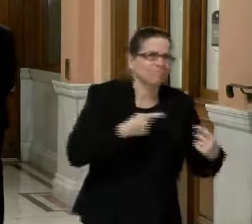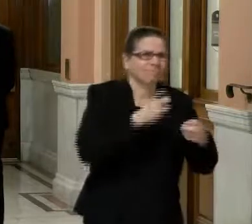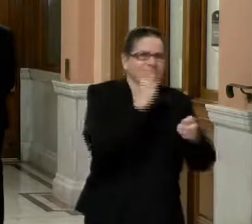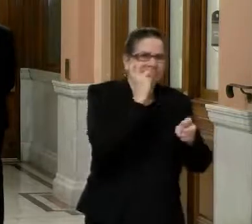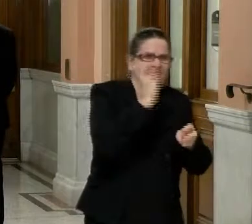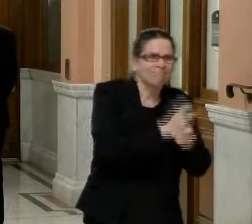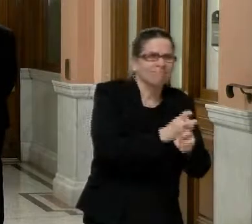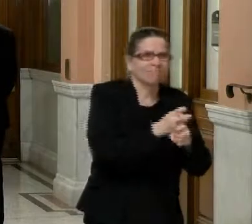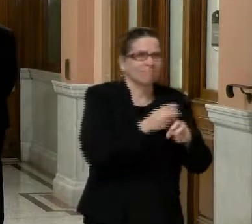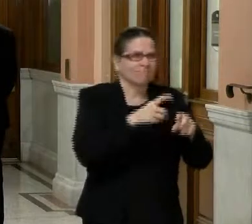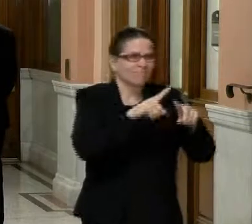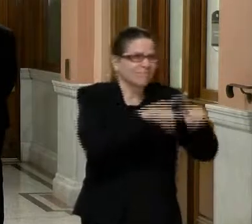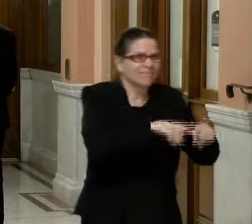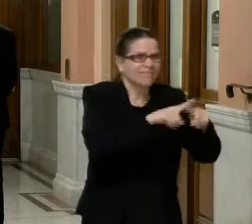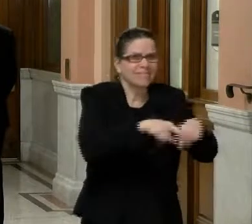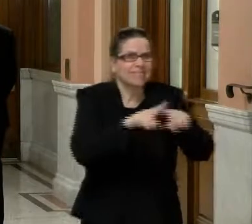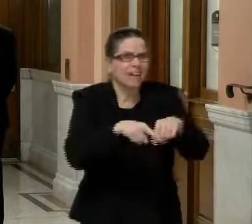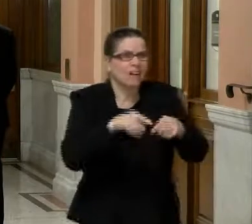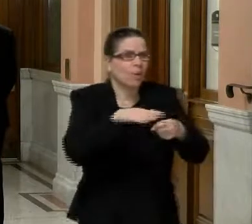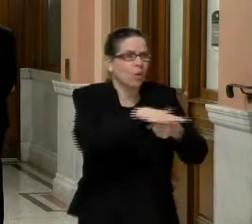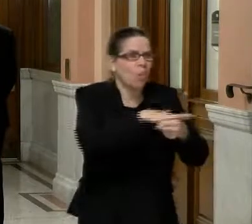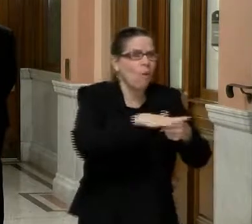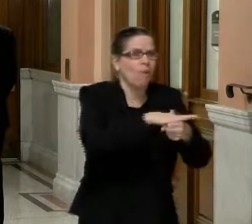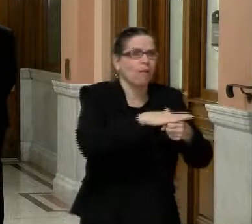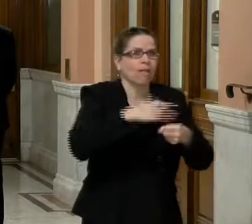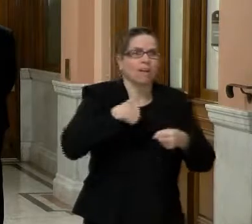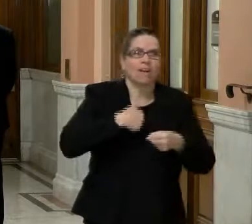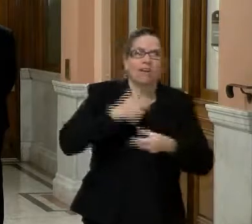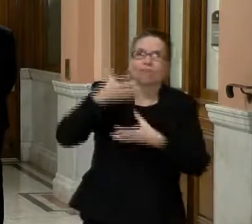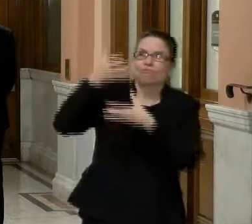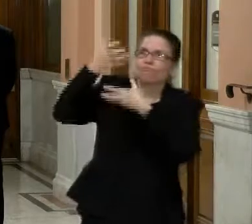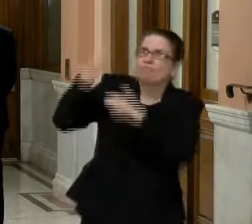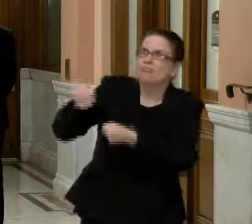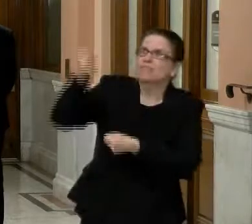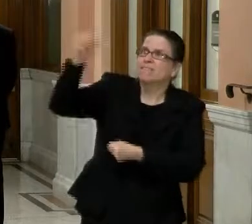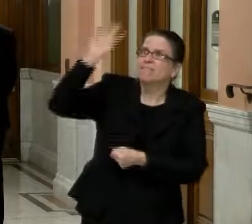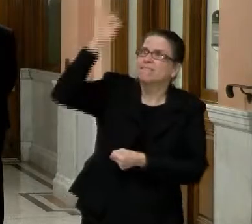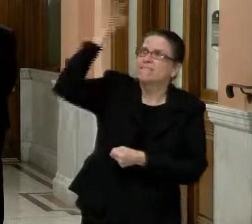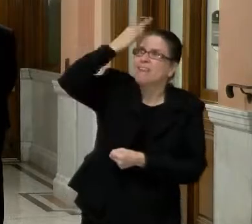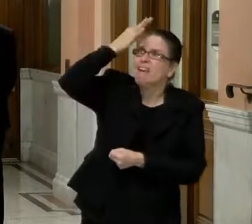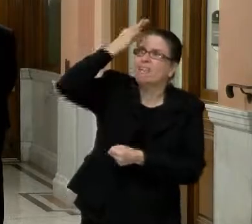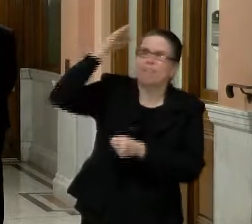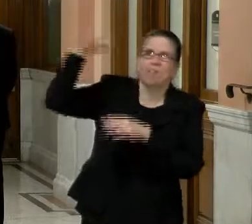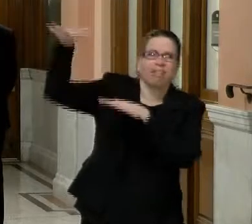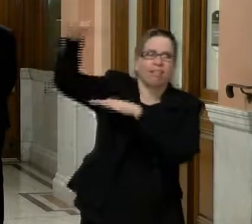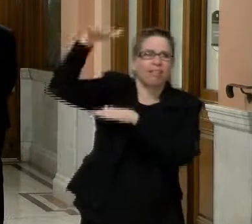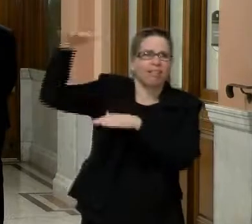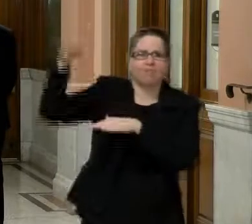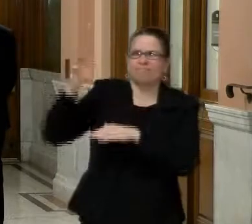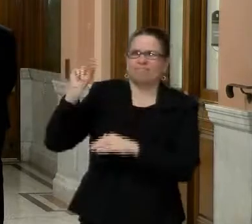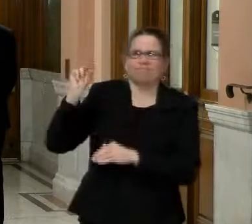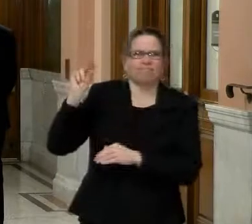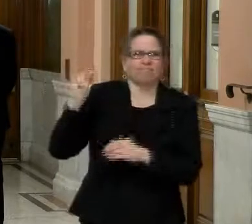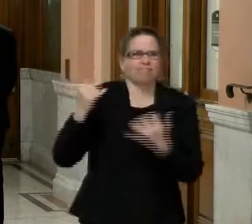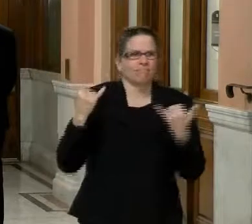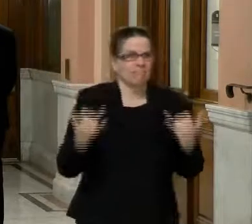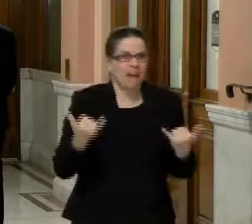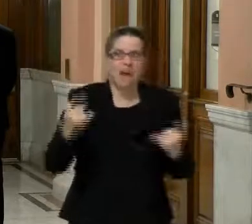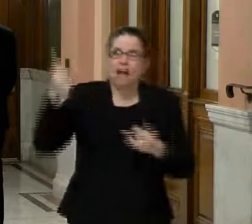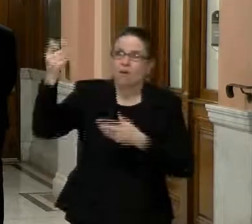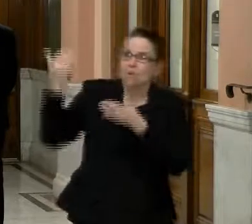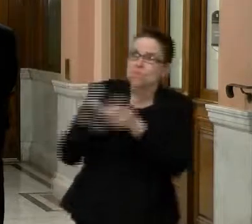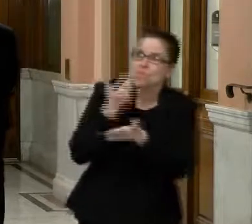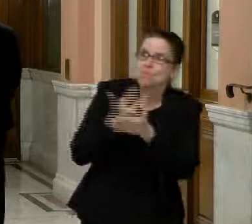Um, so I'll quit there and just say I'm very grateful to all the volunteers that have been helping us do this vaccination work,